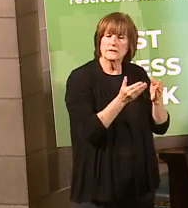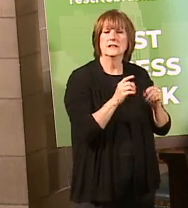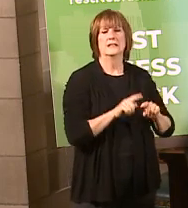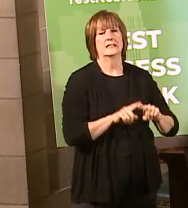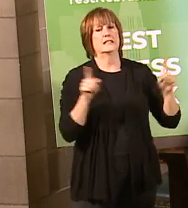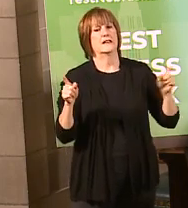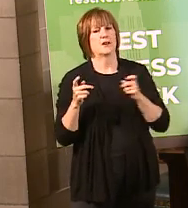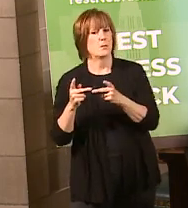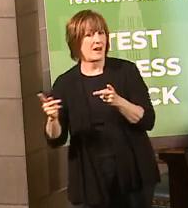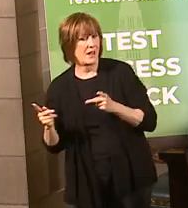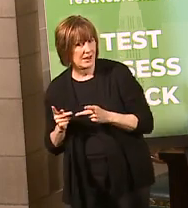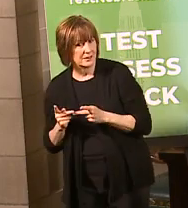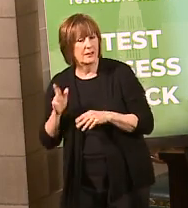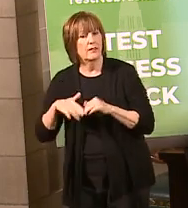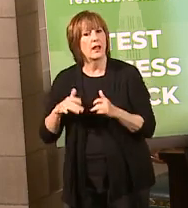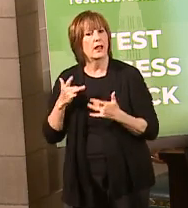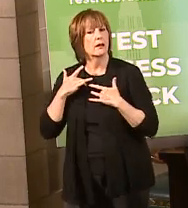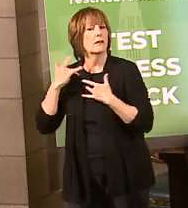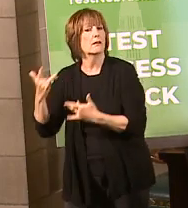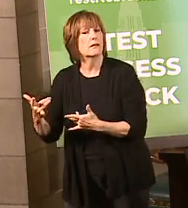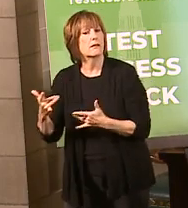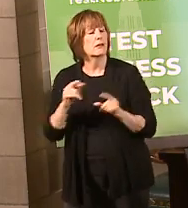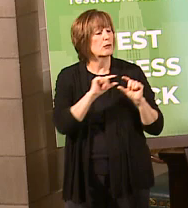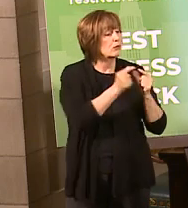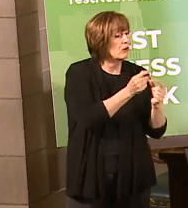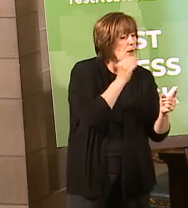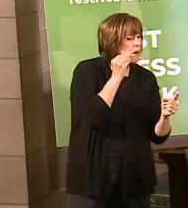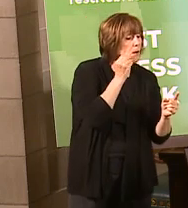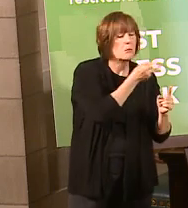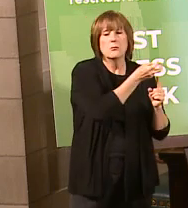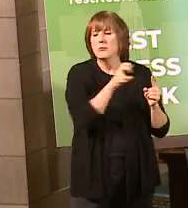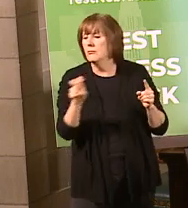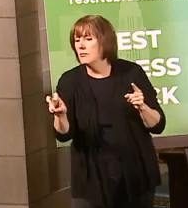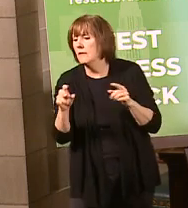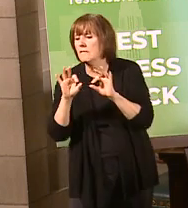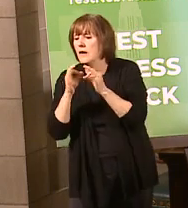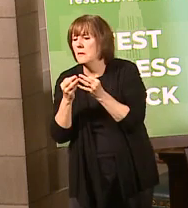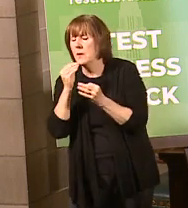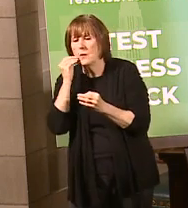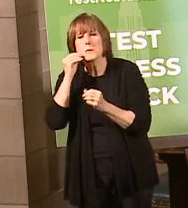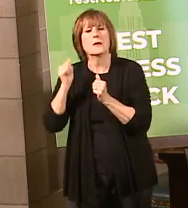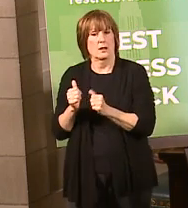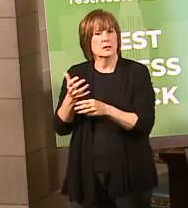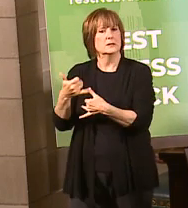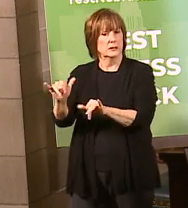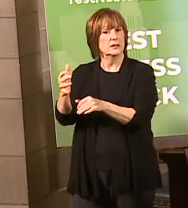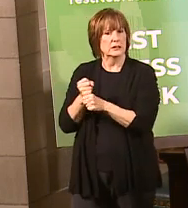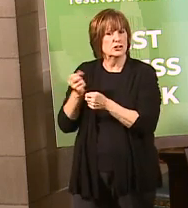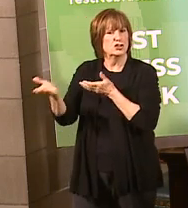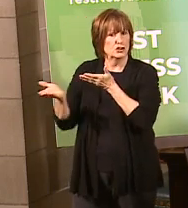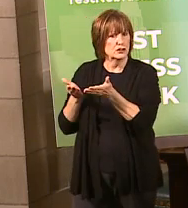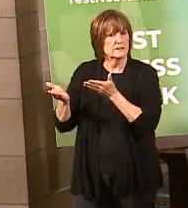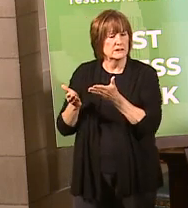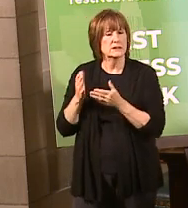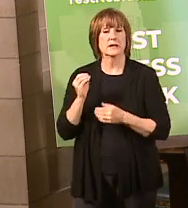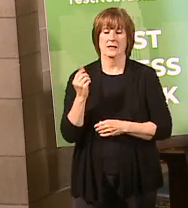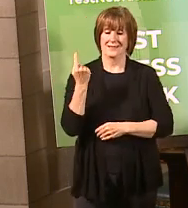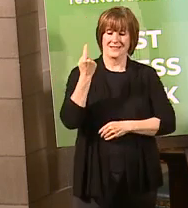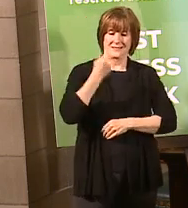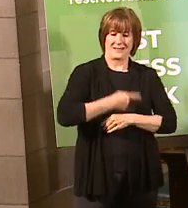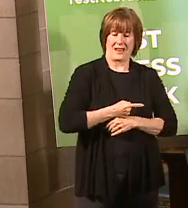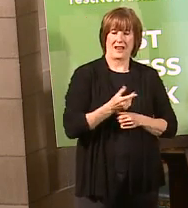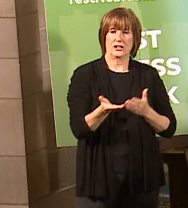they perhaps don't normally live in, like a family home or another setting. It also allows our day services.